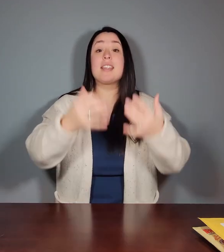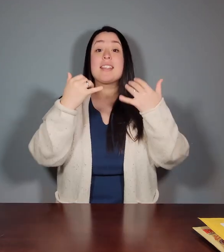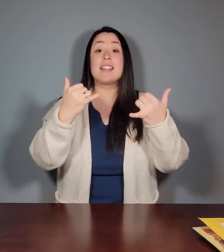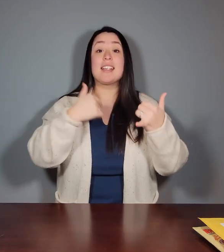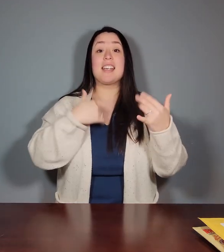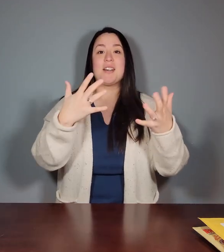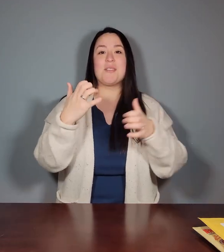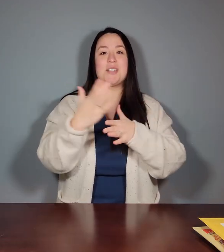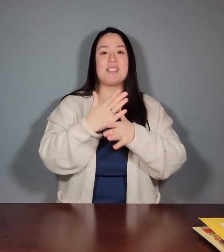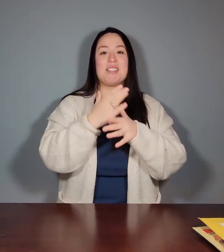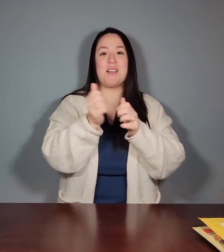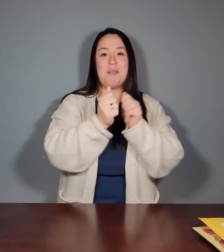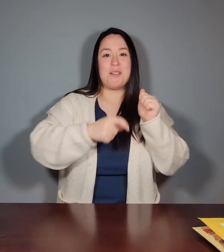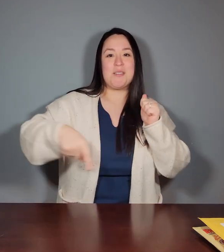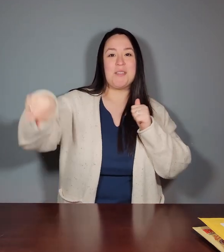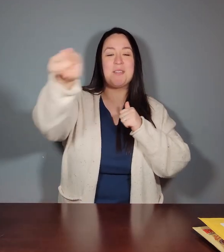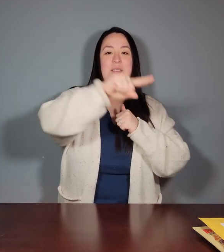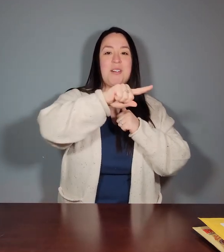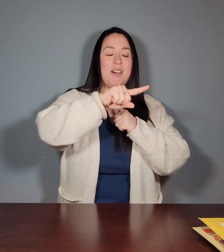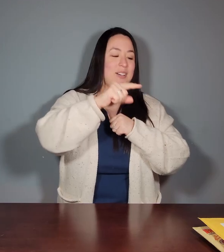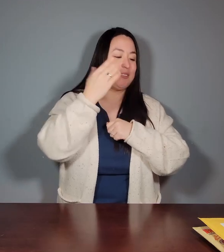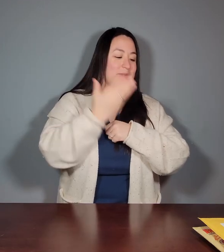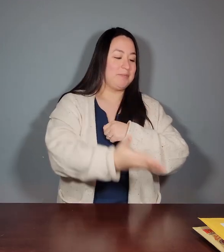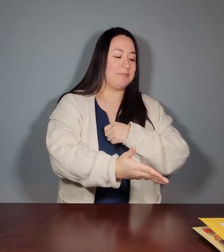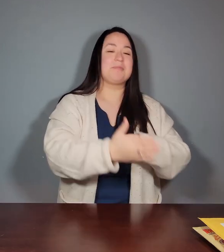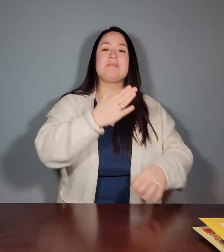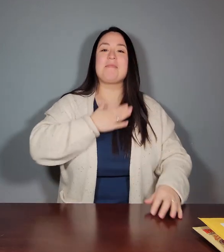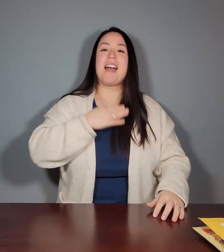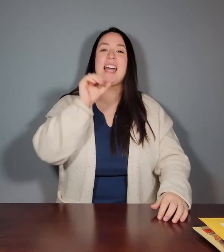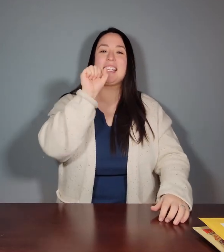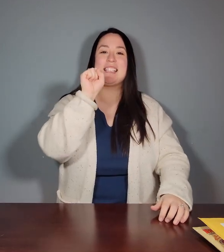Today I want to share with you my seeds.